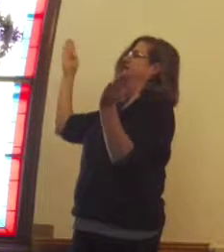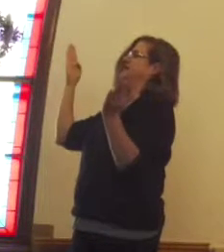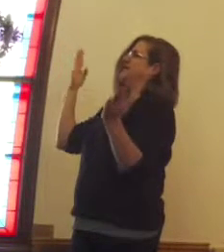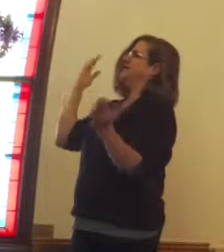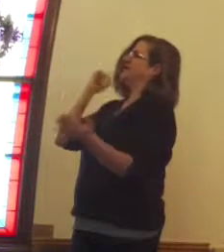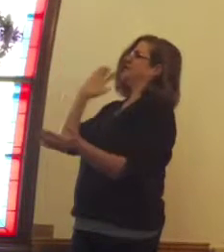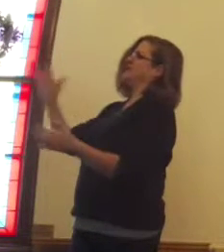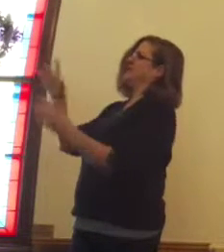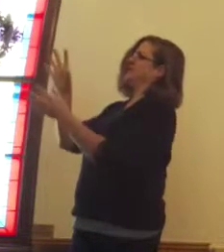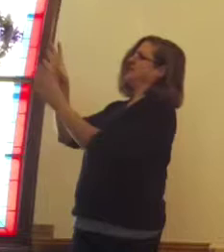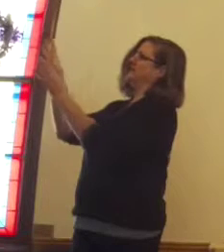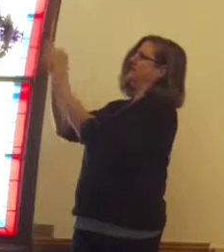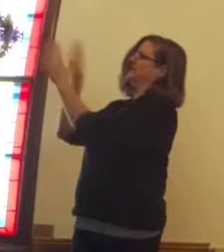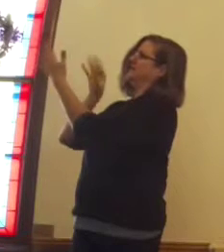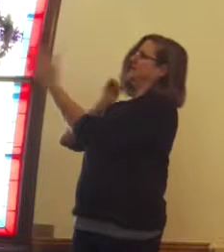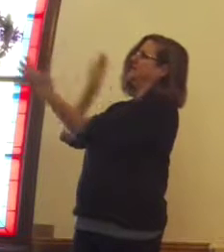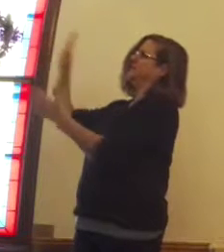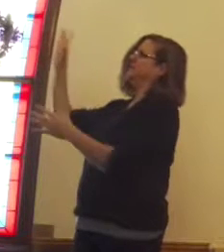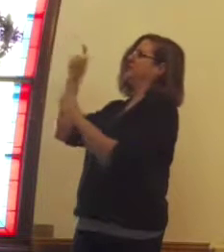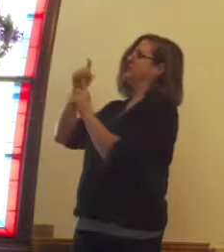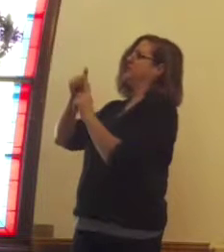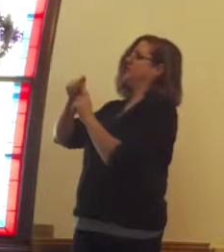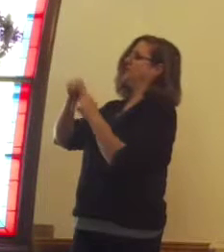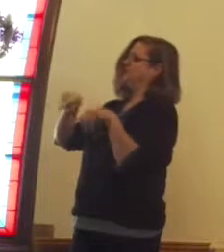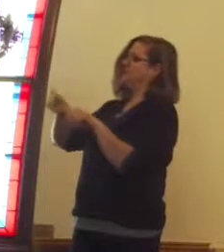receptors of the words that are about to be spoken.